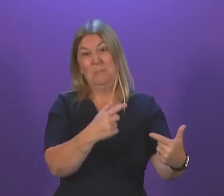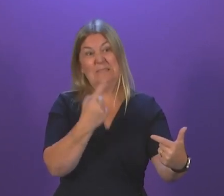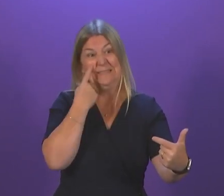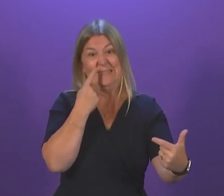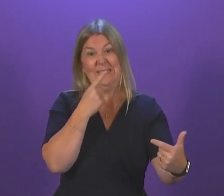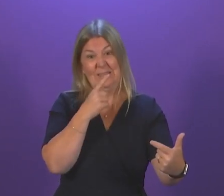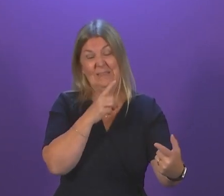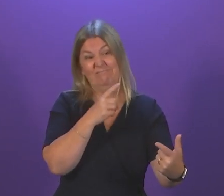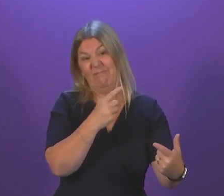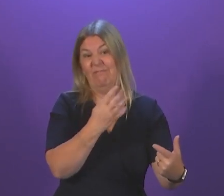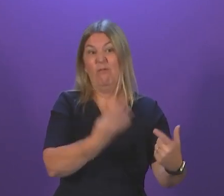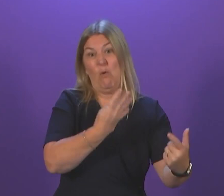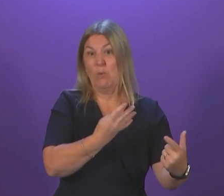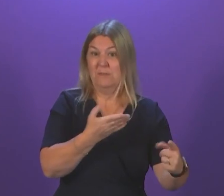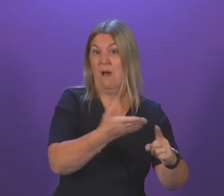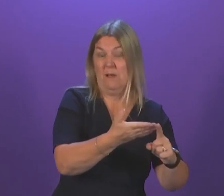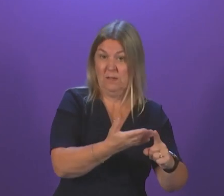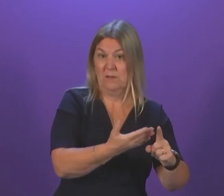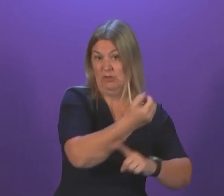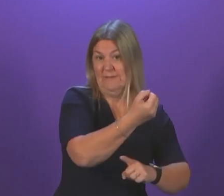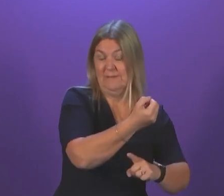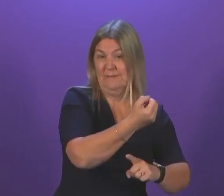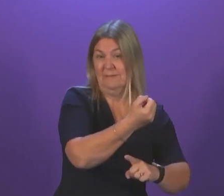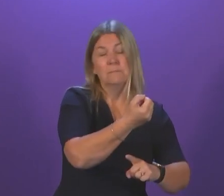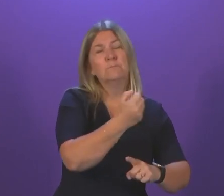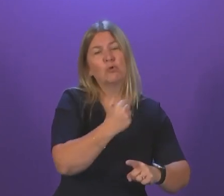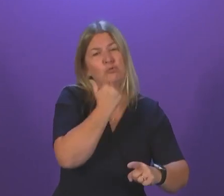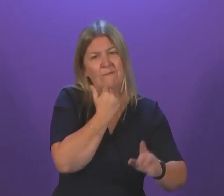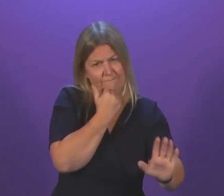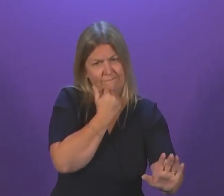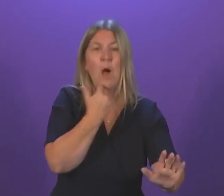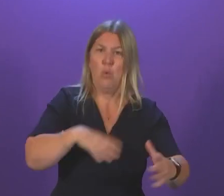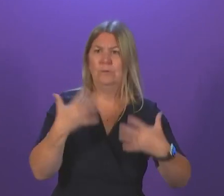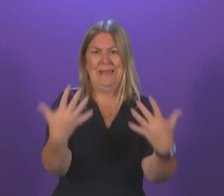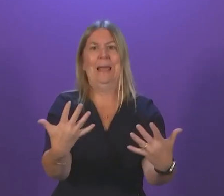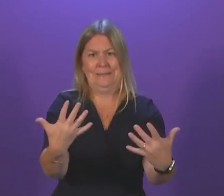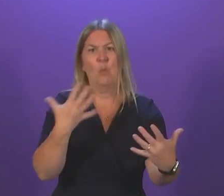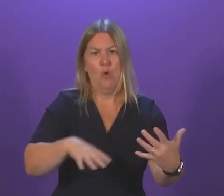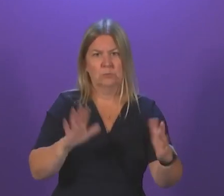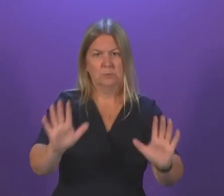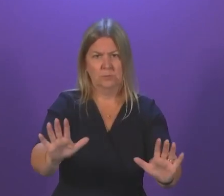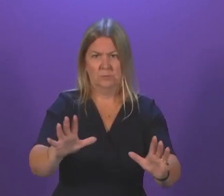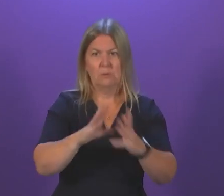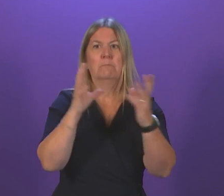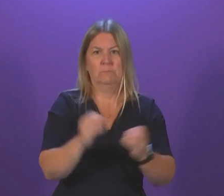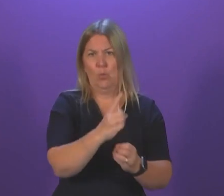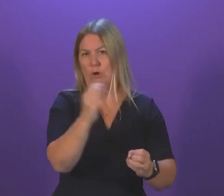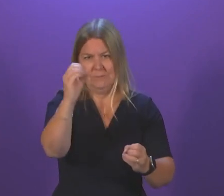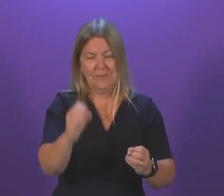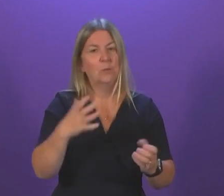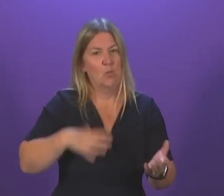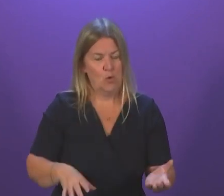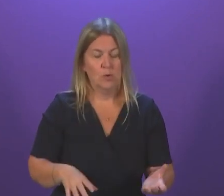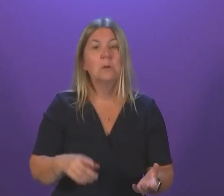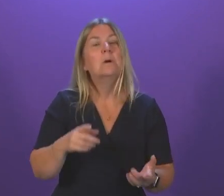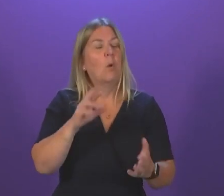we're taking the range of actions that I set out in my initial answer to support staff to improve that. I hope we will see improvements in that over the